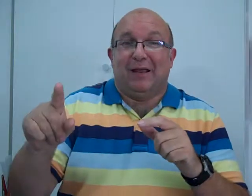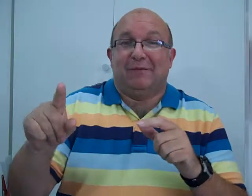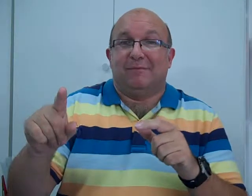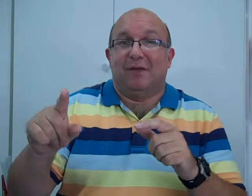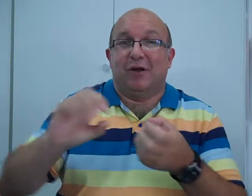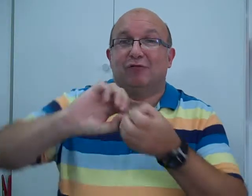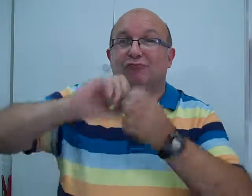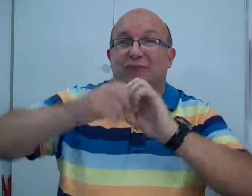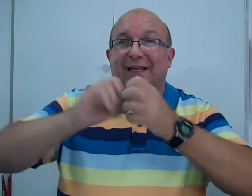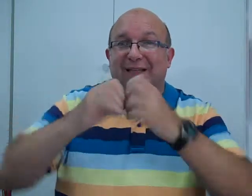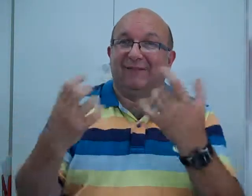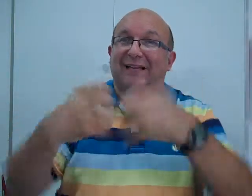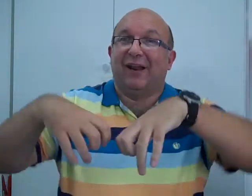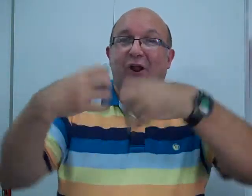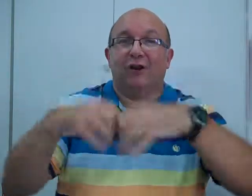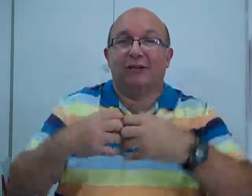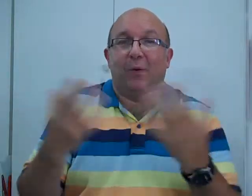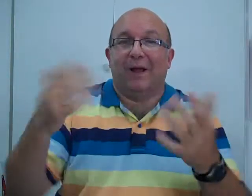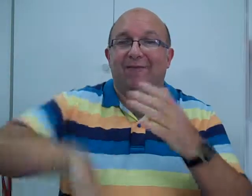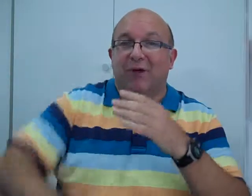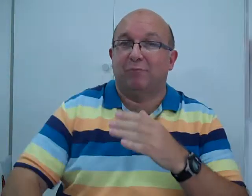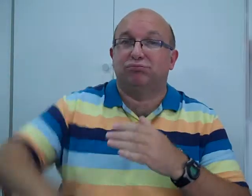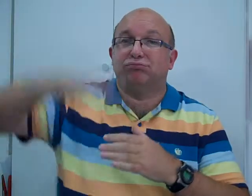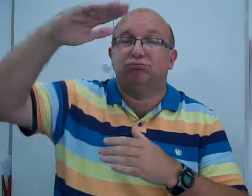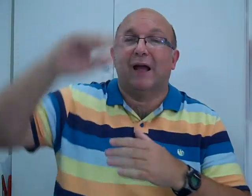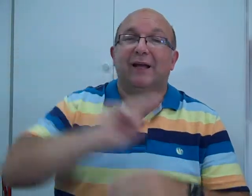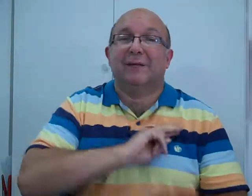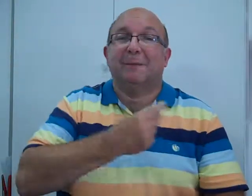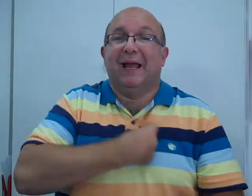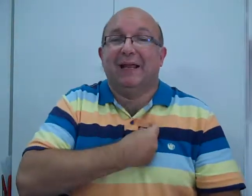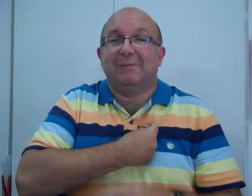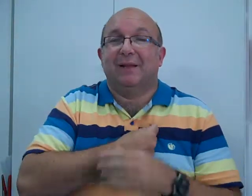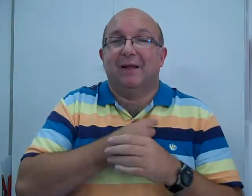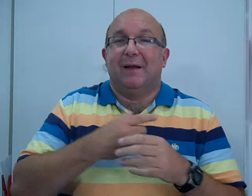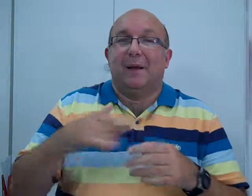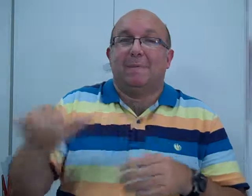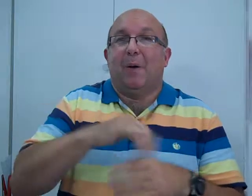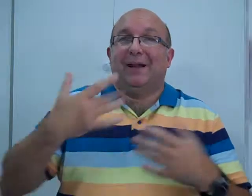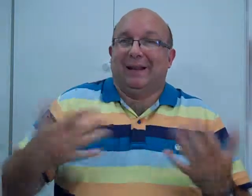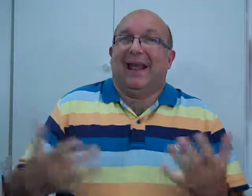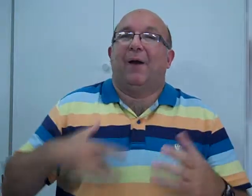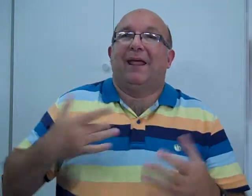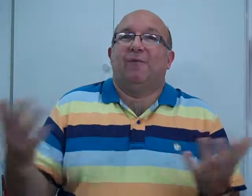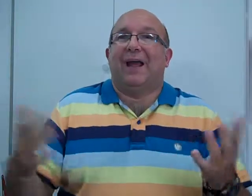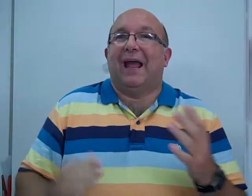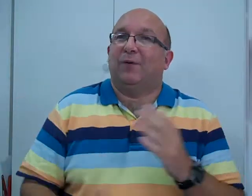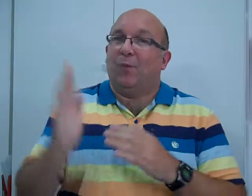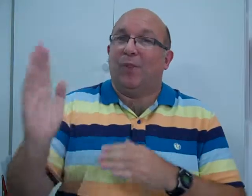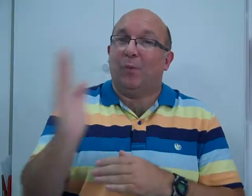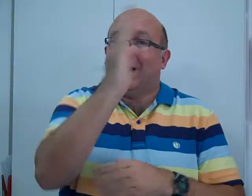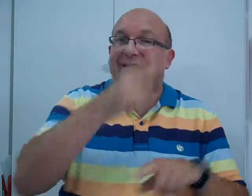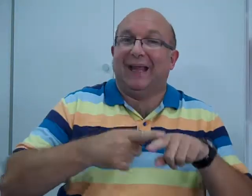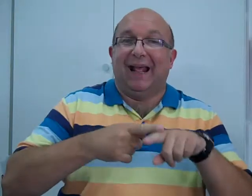I will the camera and the camera. The camera is working the camera.